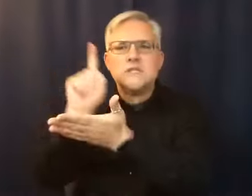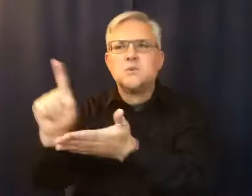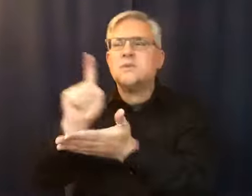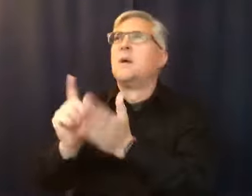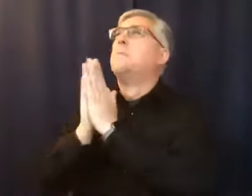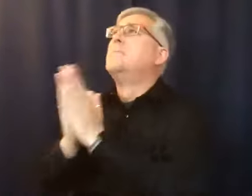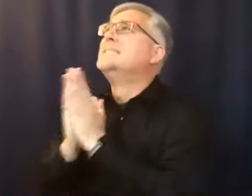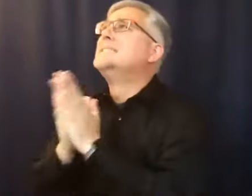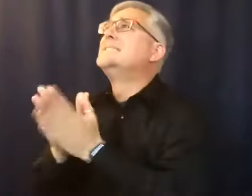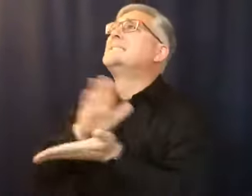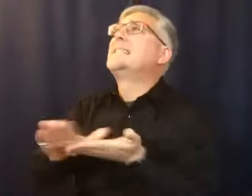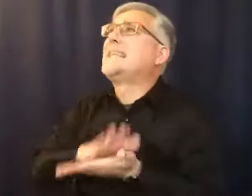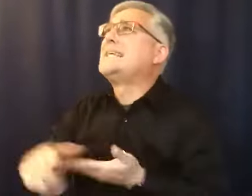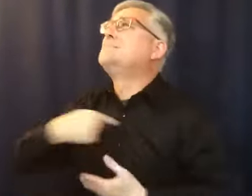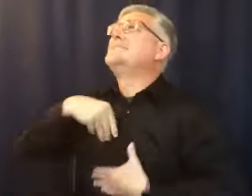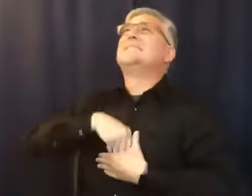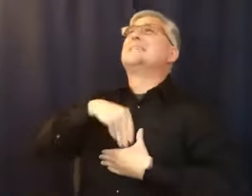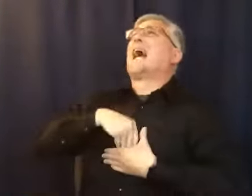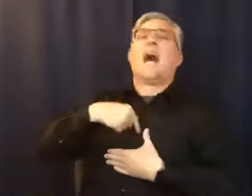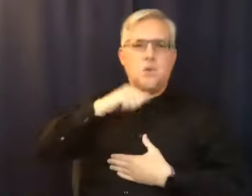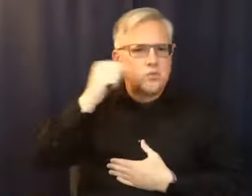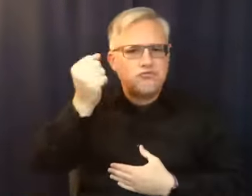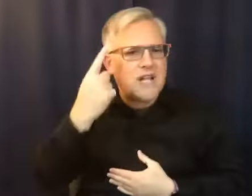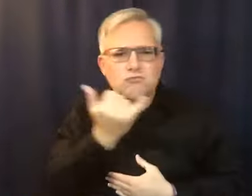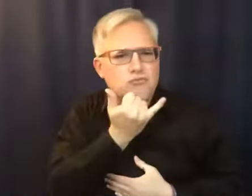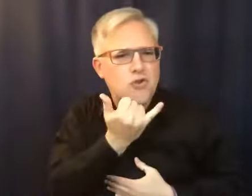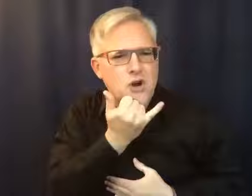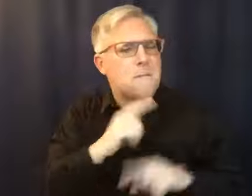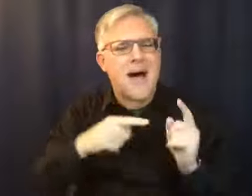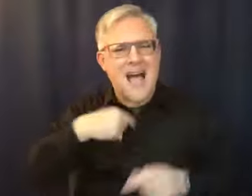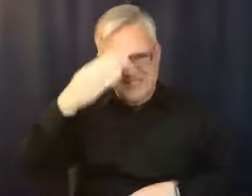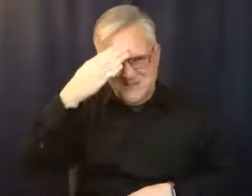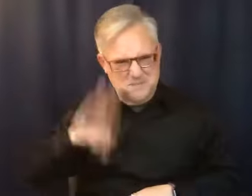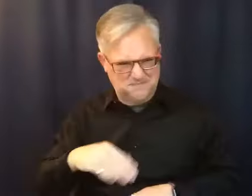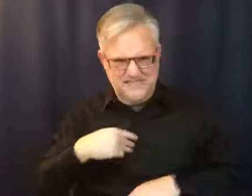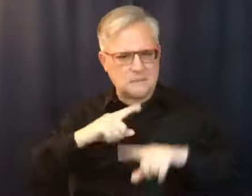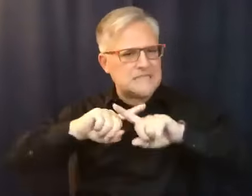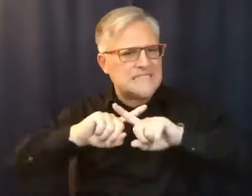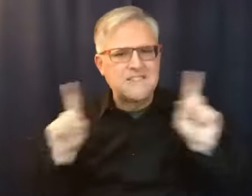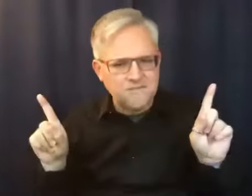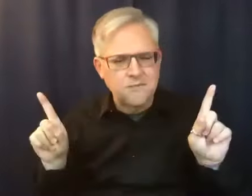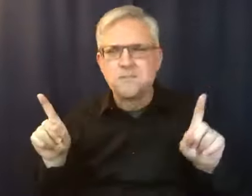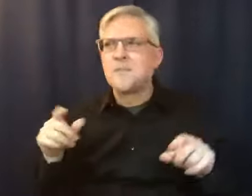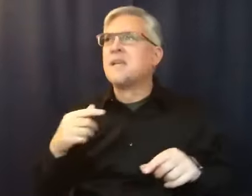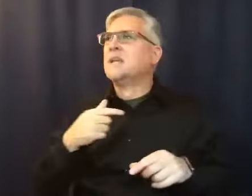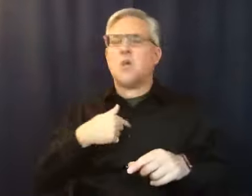understand what was wrong with me. I just knew I was different. And so I put on layers of fat